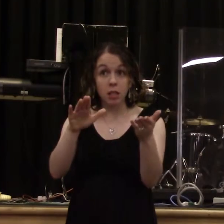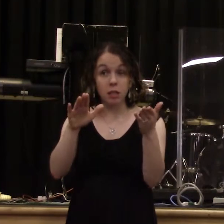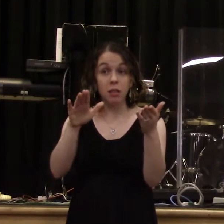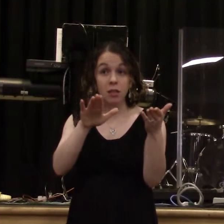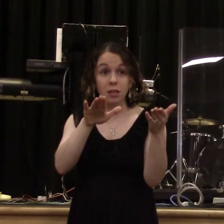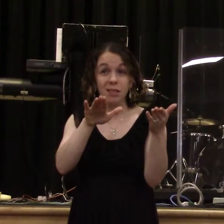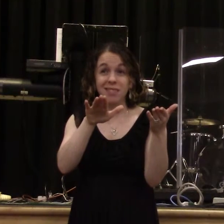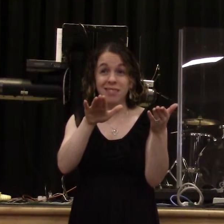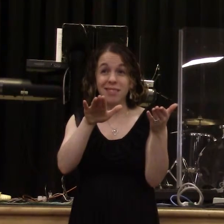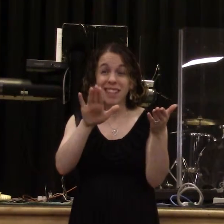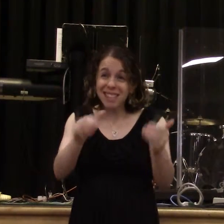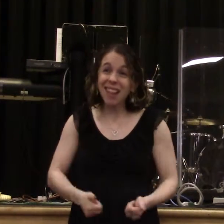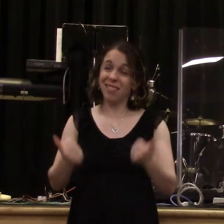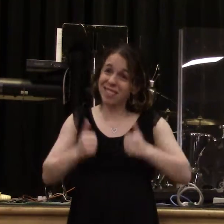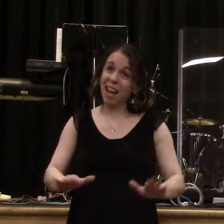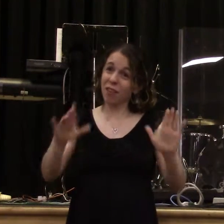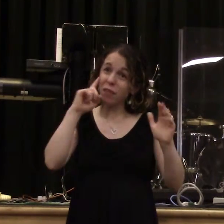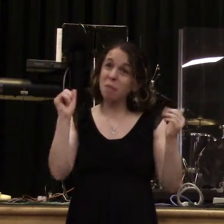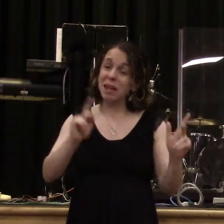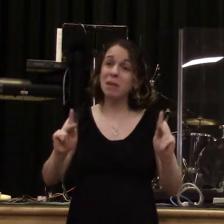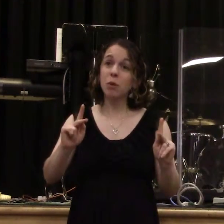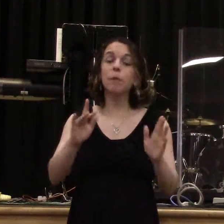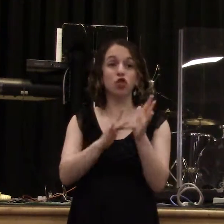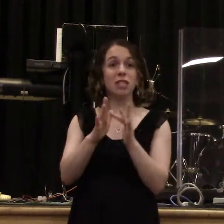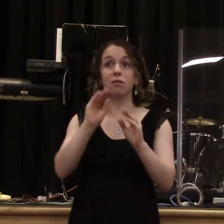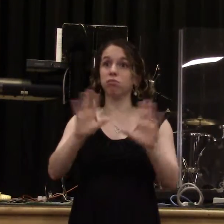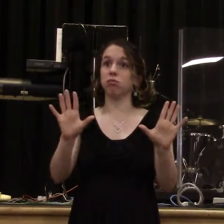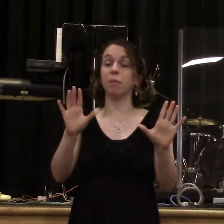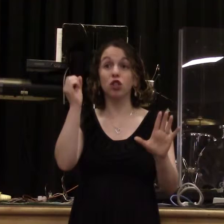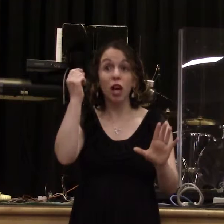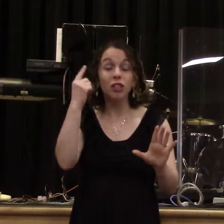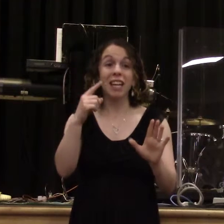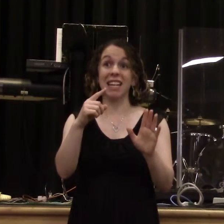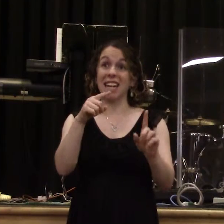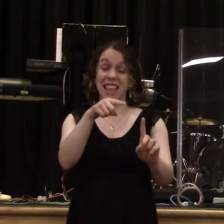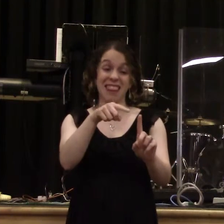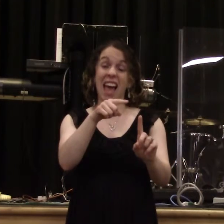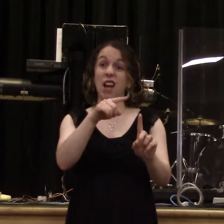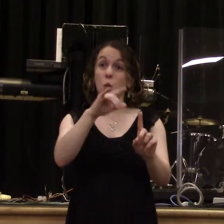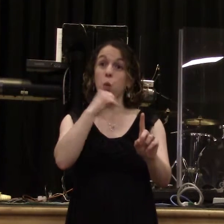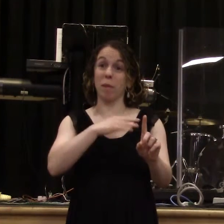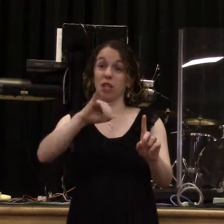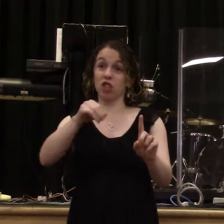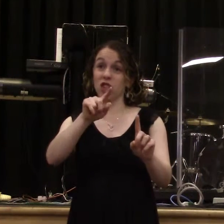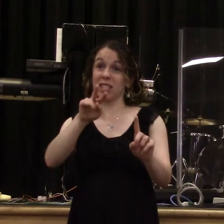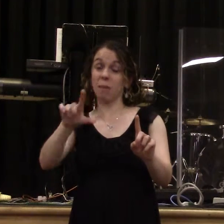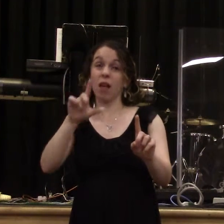startling verbiage. Jesus says, will throw her on a bed of sickness, and those who commit adultery